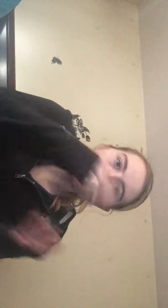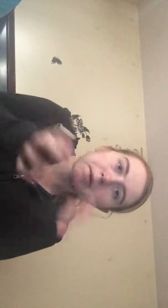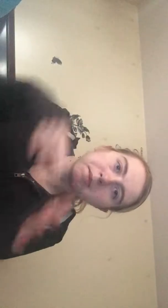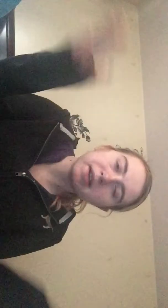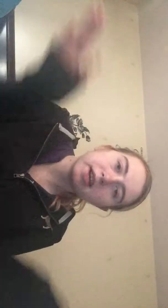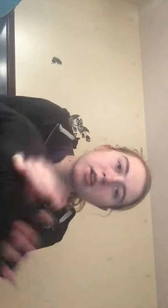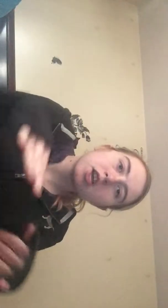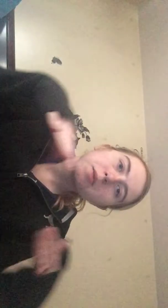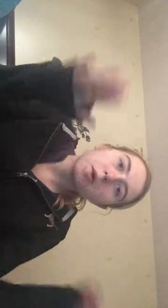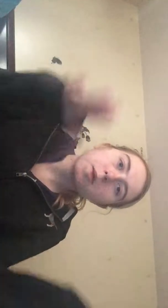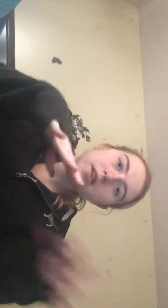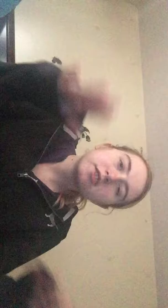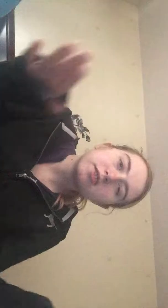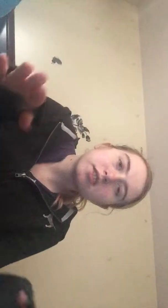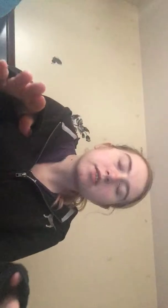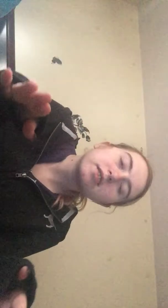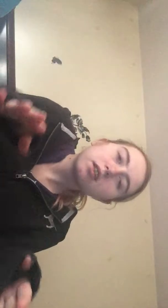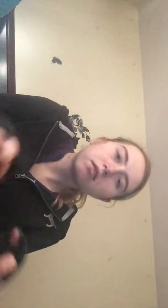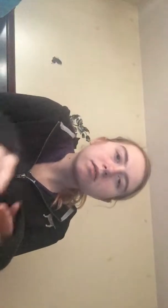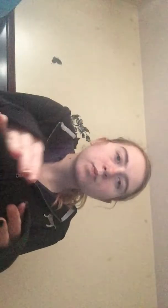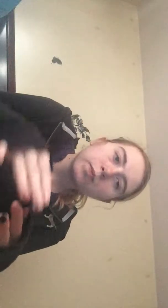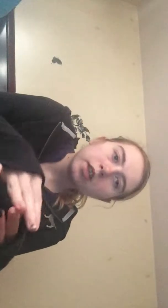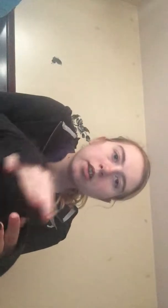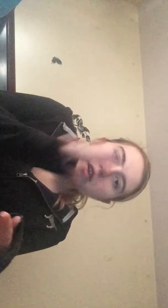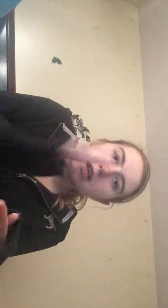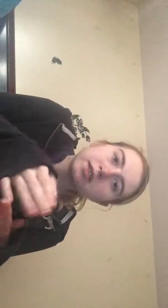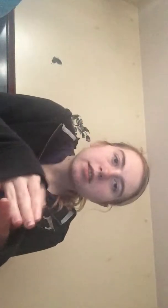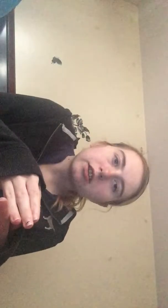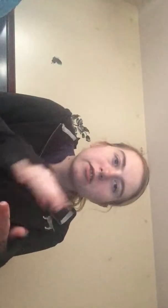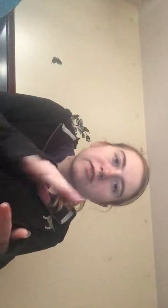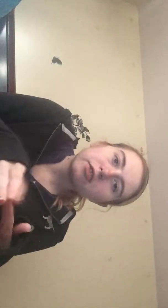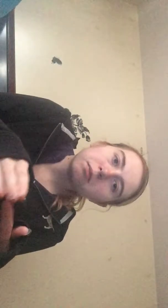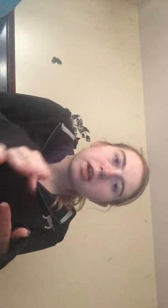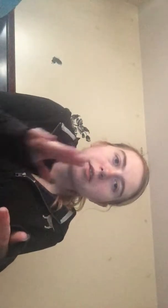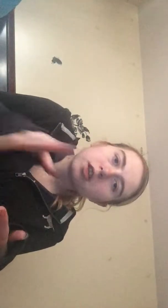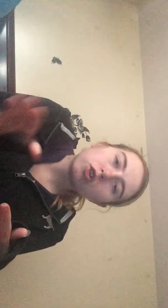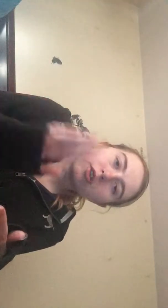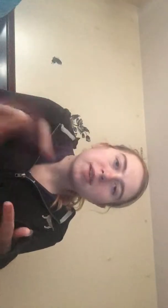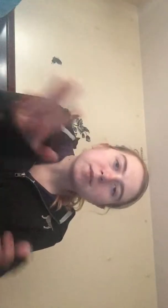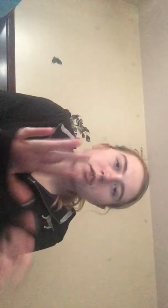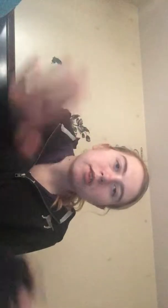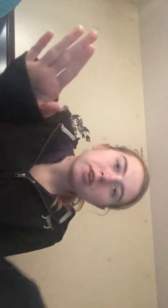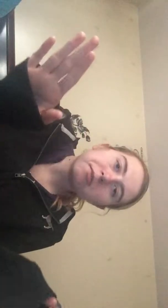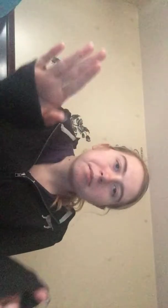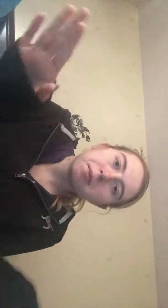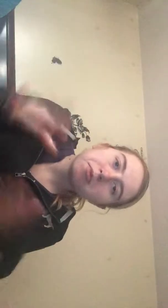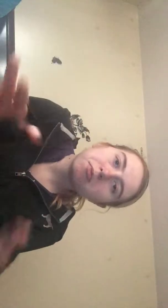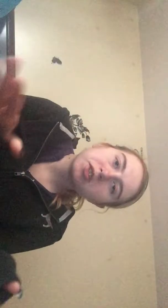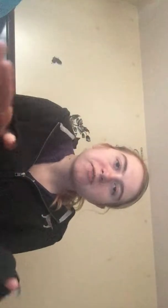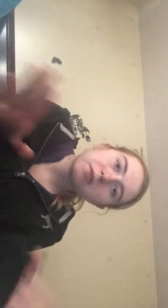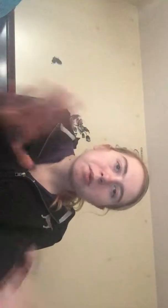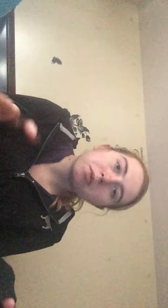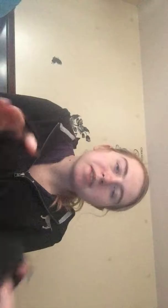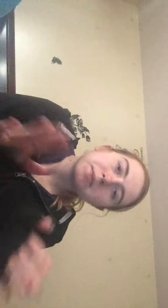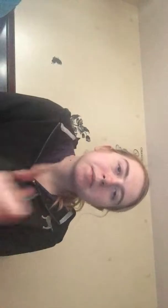my mom and my dad both went into this haunted house at Snyder's farm I think or Kim's glow I don't remember which farm it was but